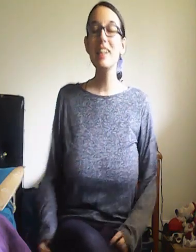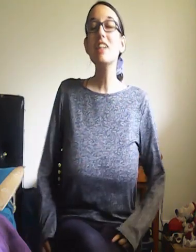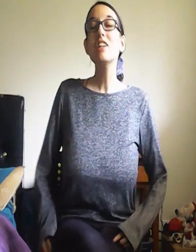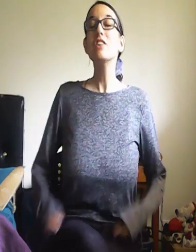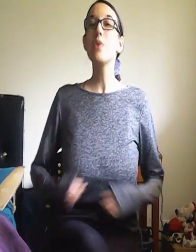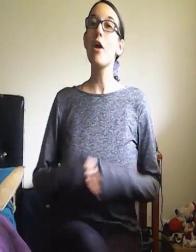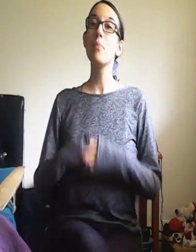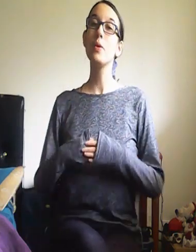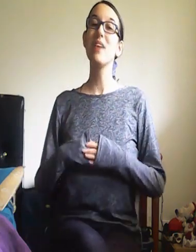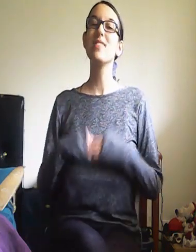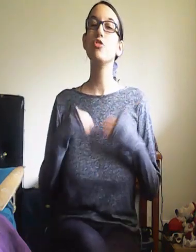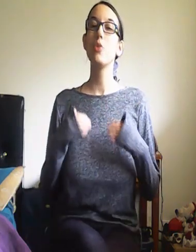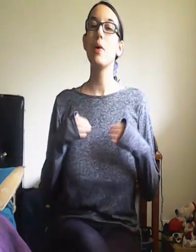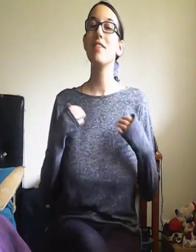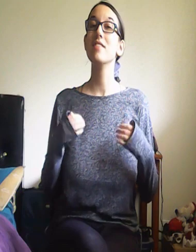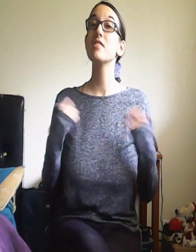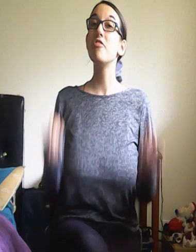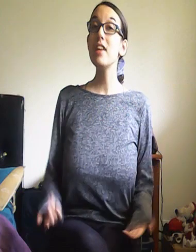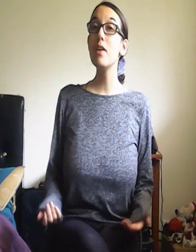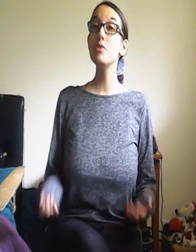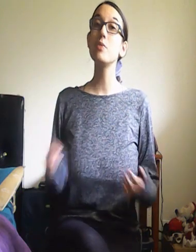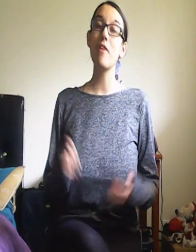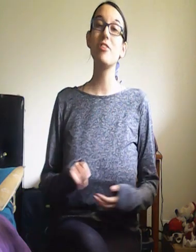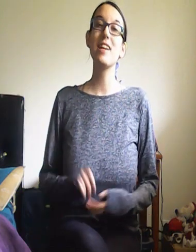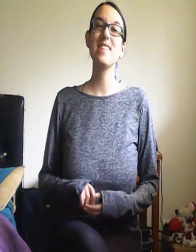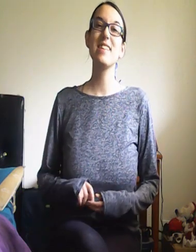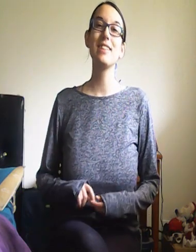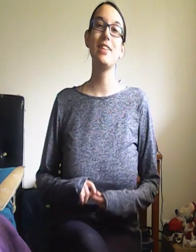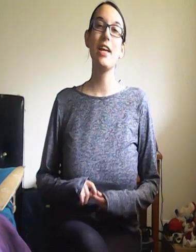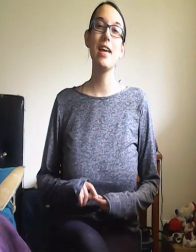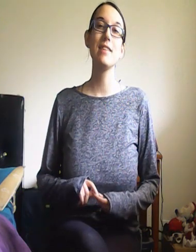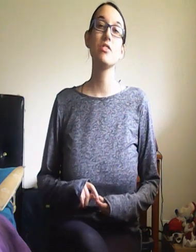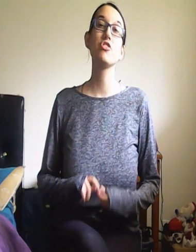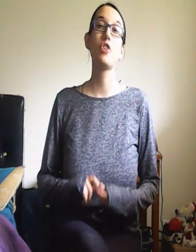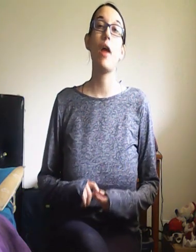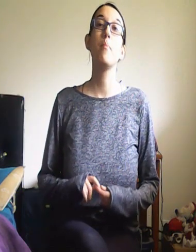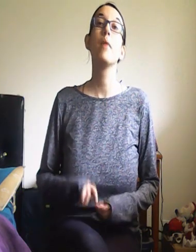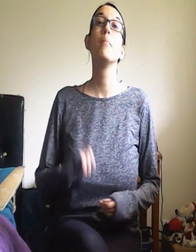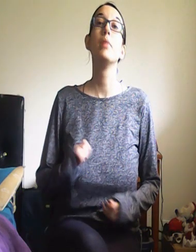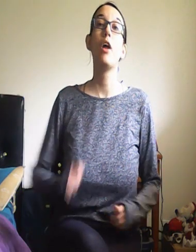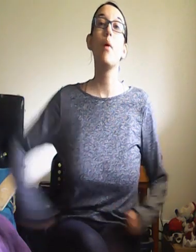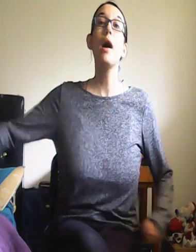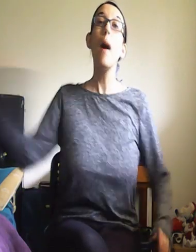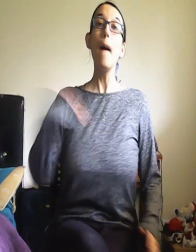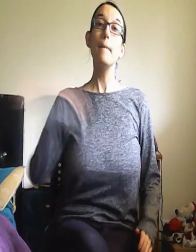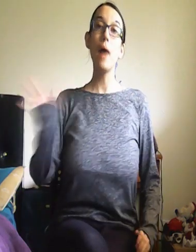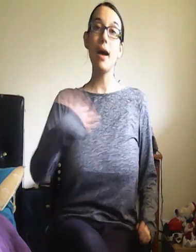So I hope you guys enjoy this video. Do not forget to hit the like and subscribe button below. Bye.